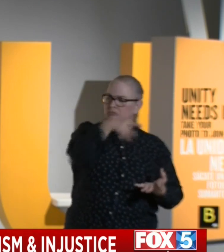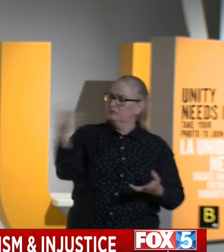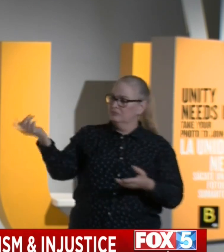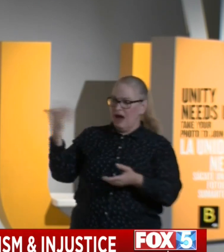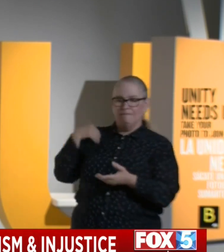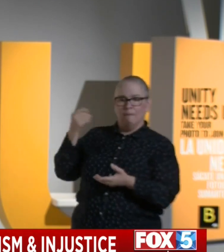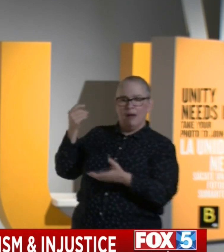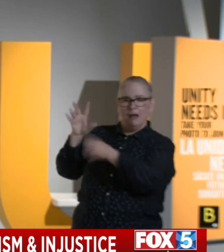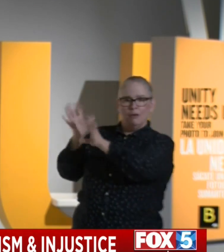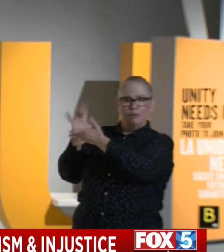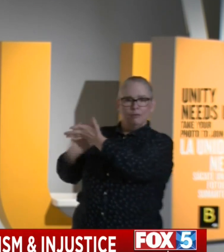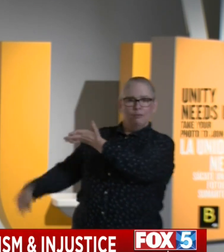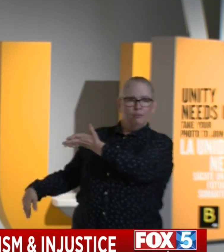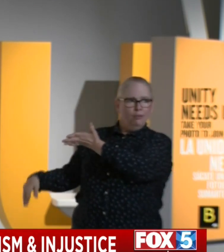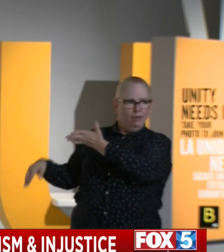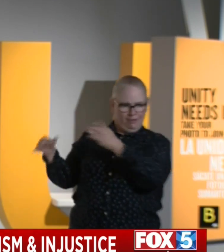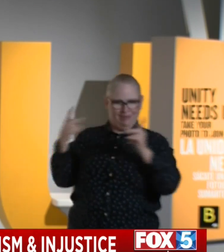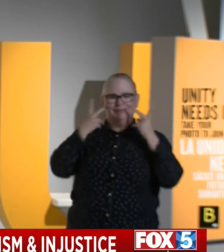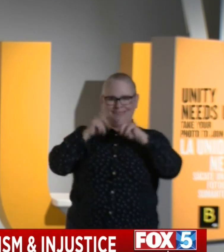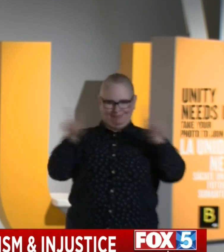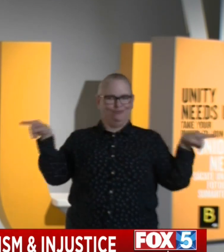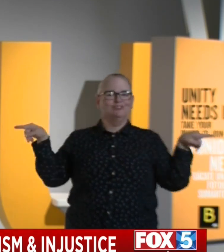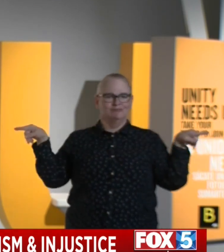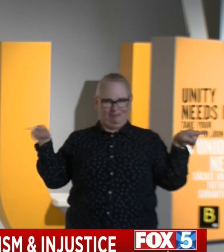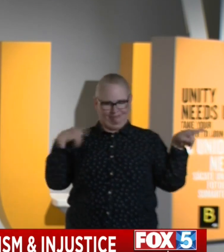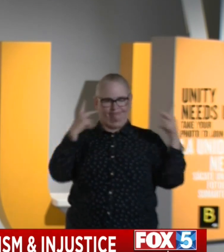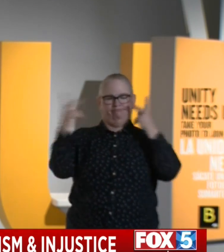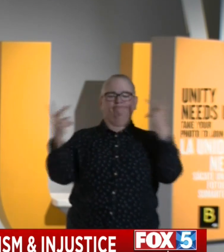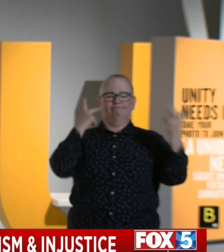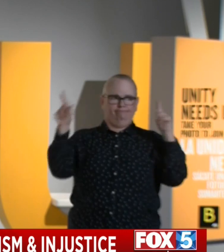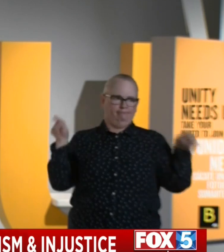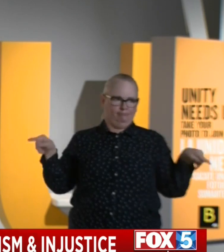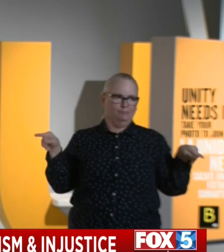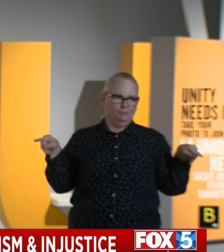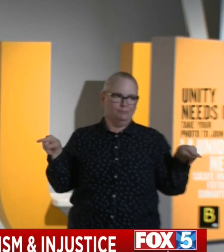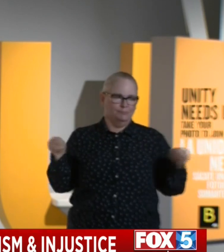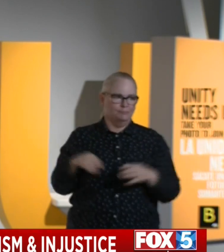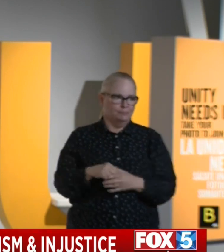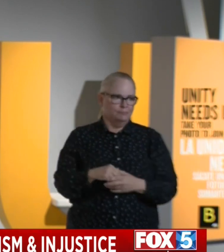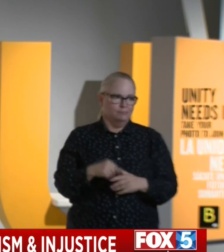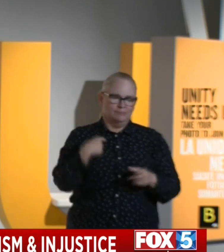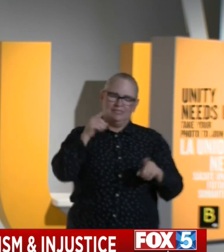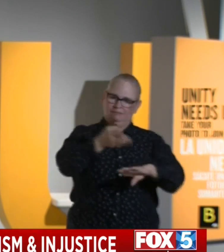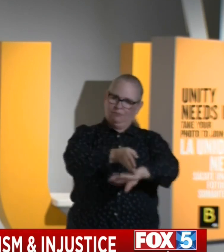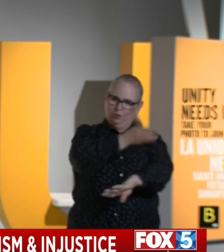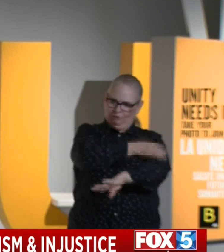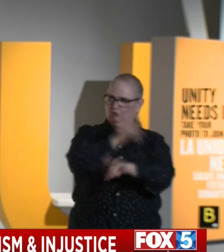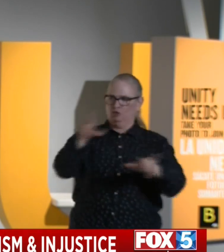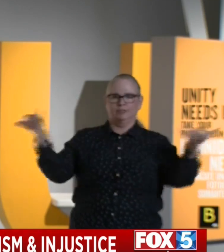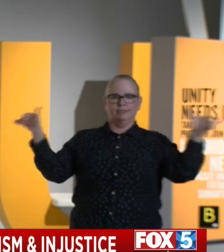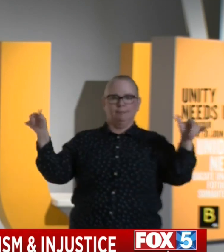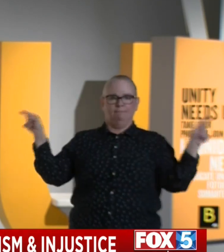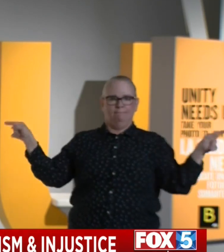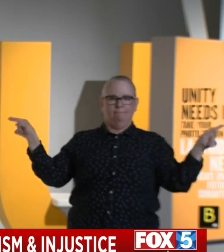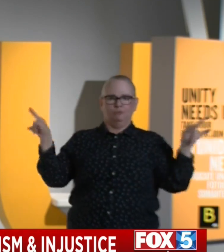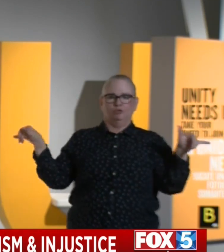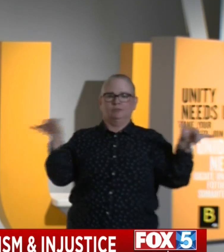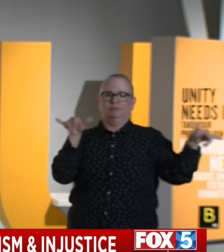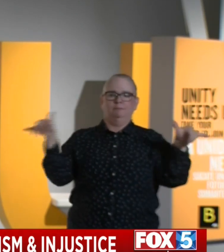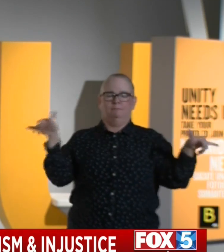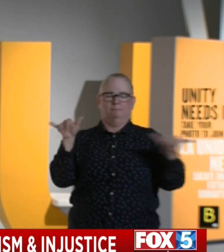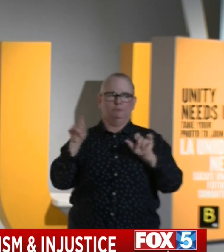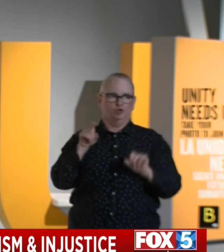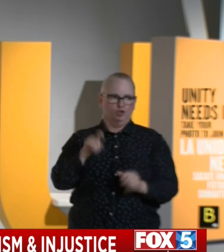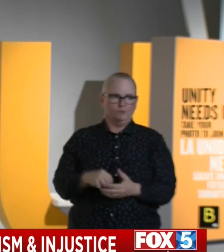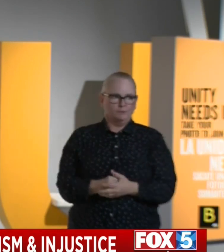We're trying our best here in the state, but we have to do more still better. And I understand this conversation that we need to be